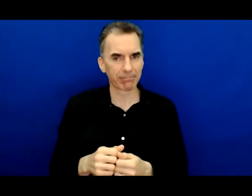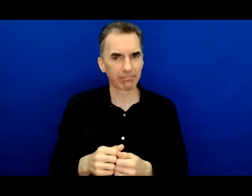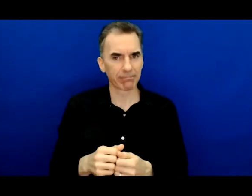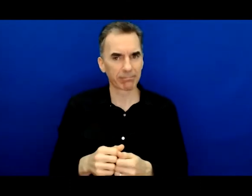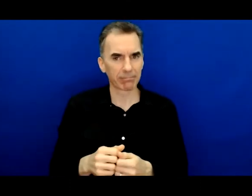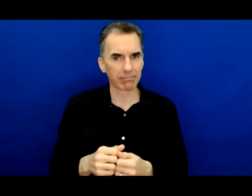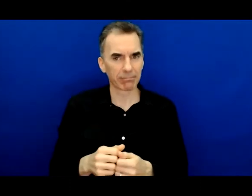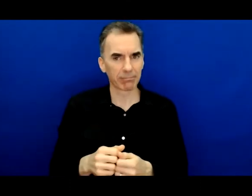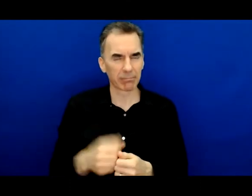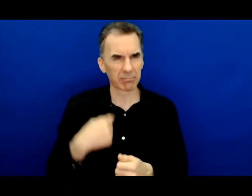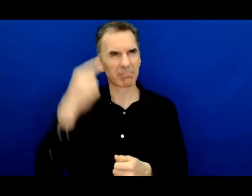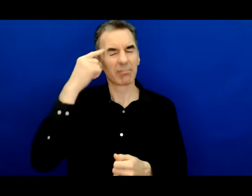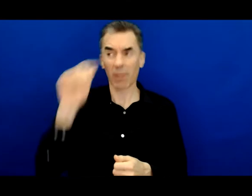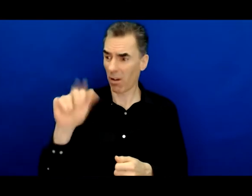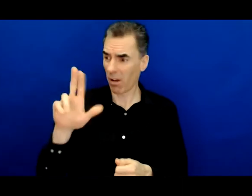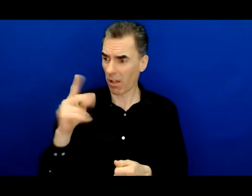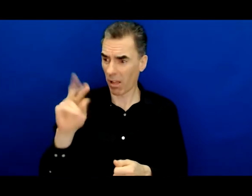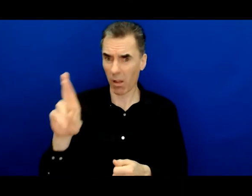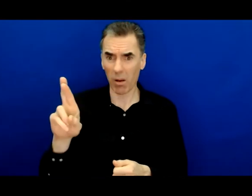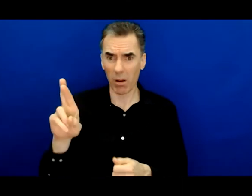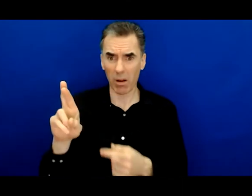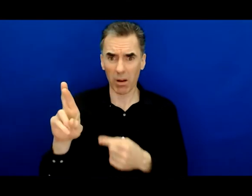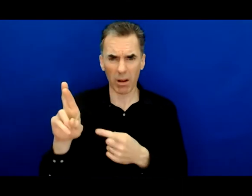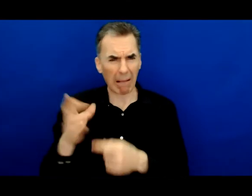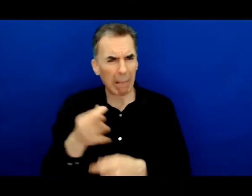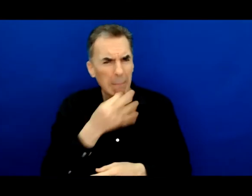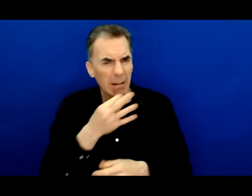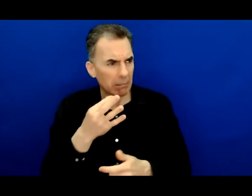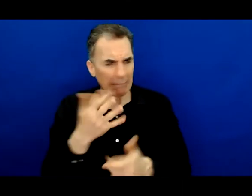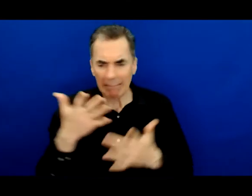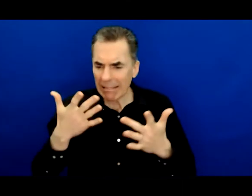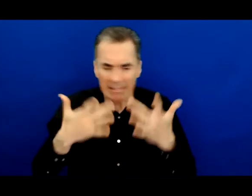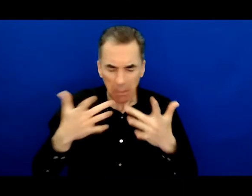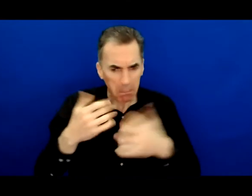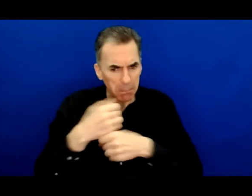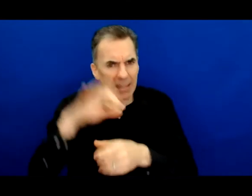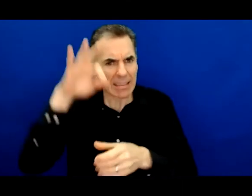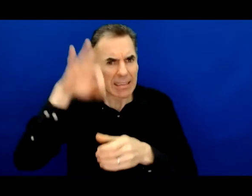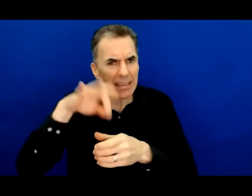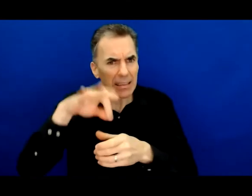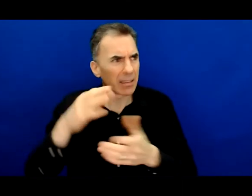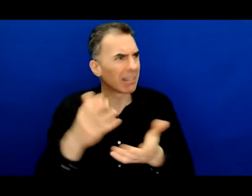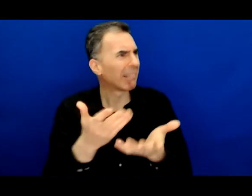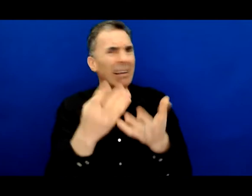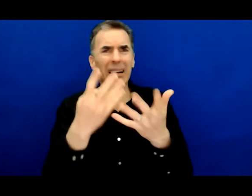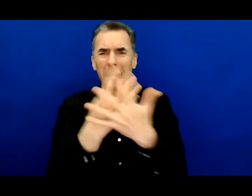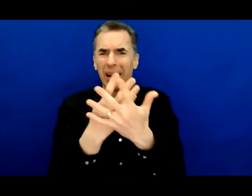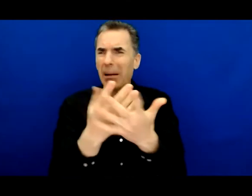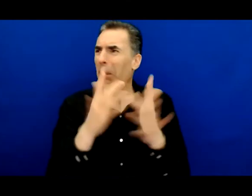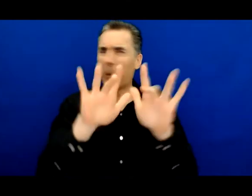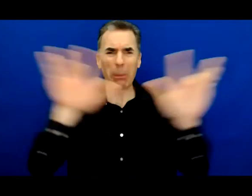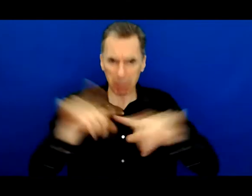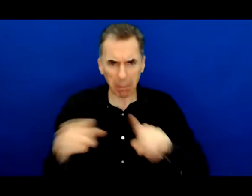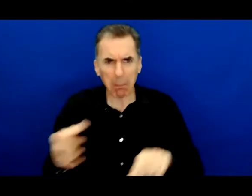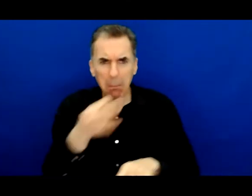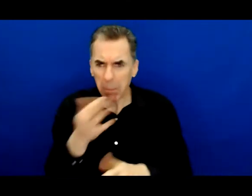Arthur couldn't have possibly known this episode of basic resourcefulness on his part would so radically impact my world. But how could it not?